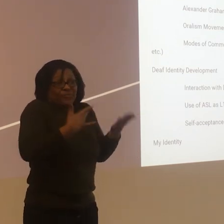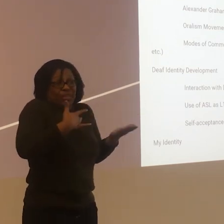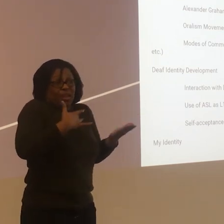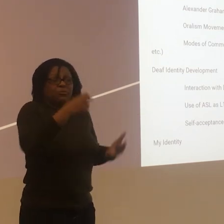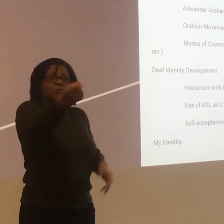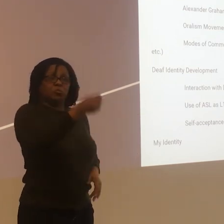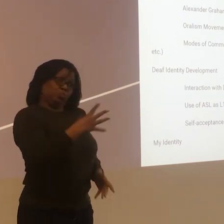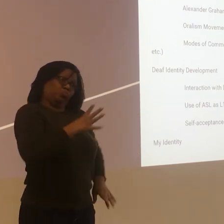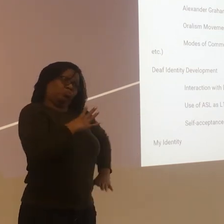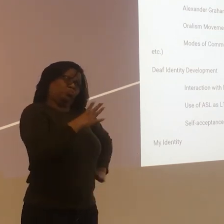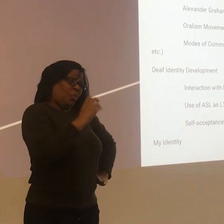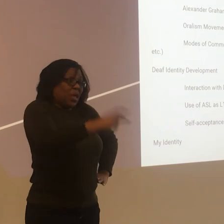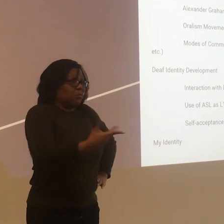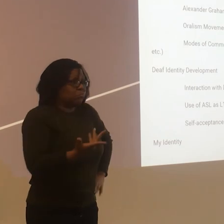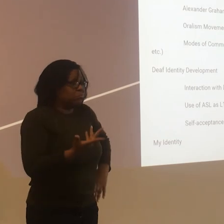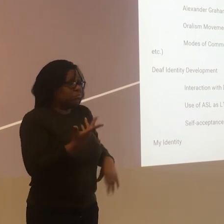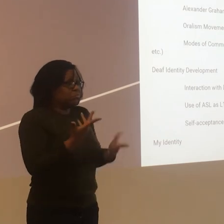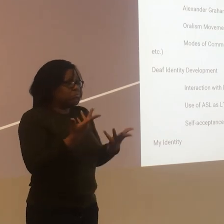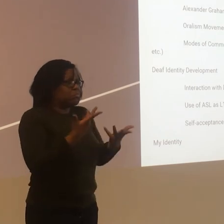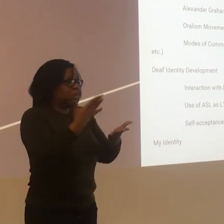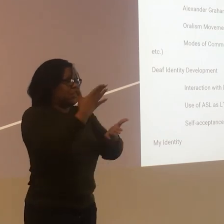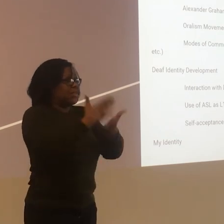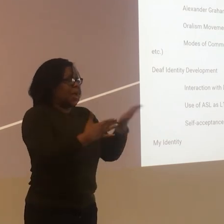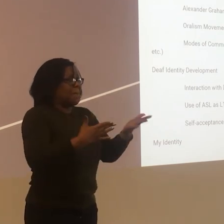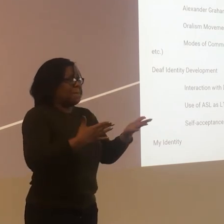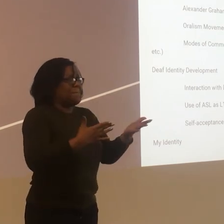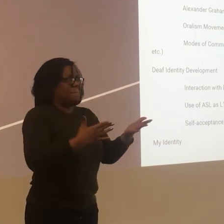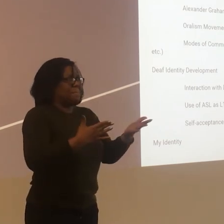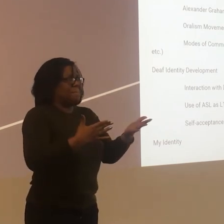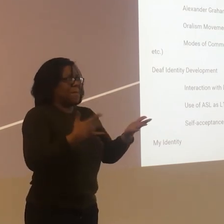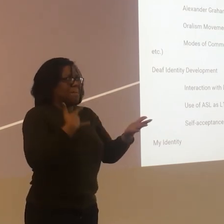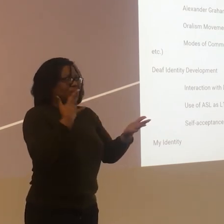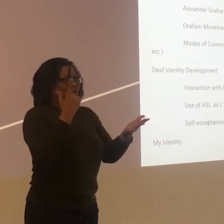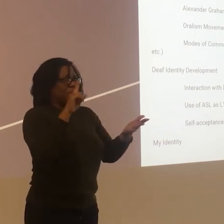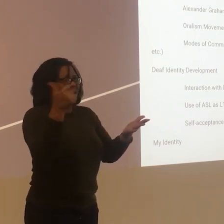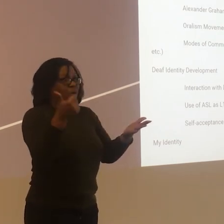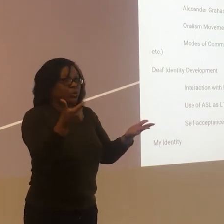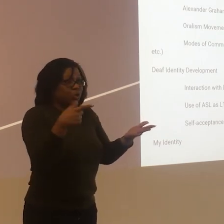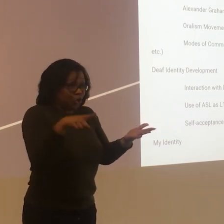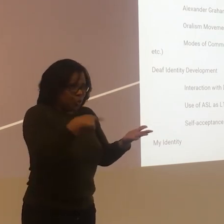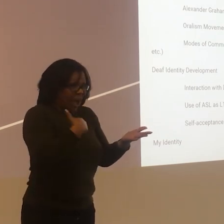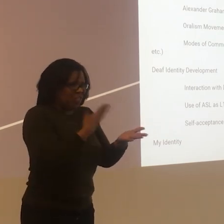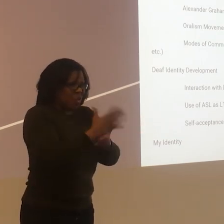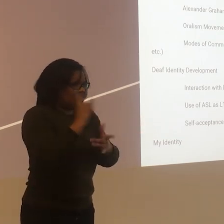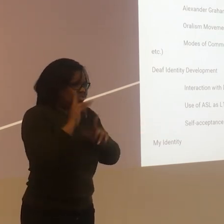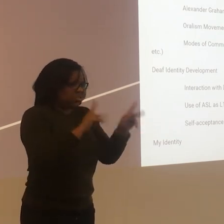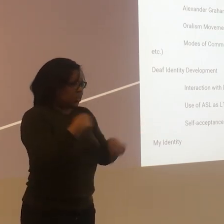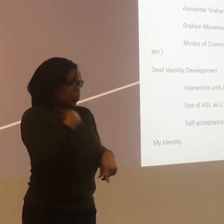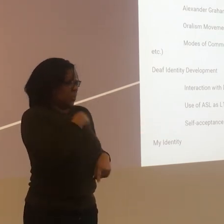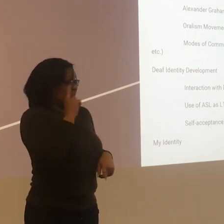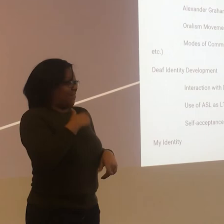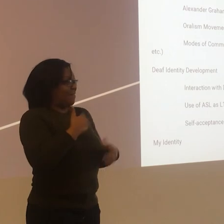you know, sometimes you may get an interpreter where it's just like, okay, it's okay, but